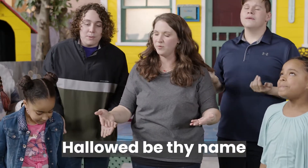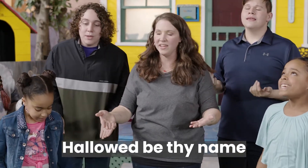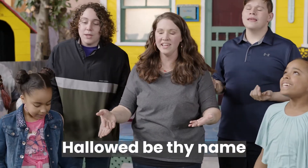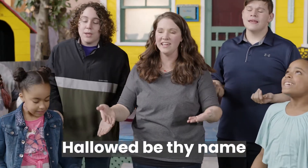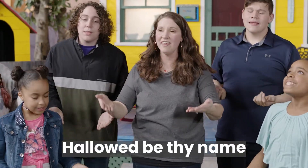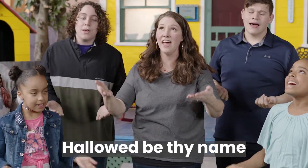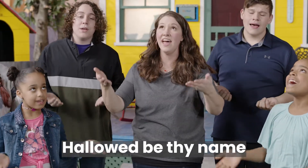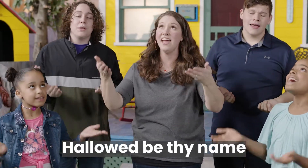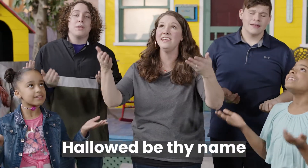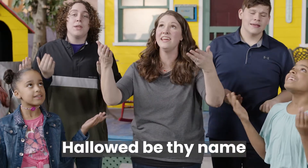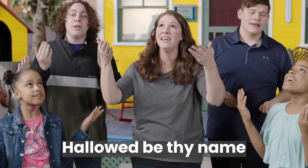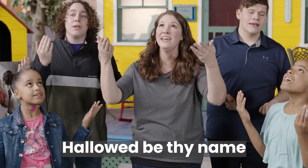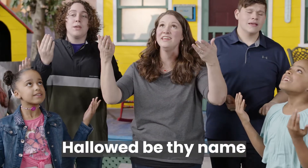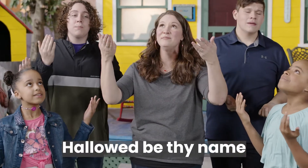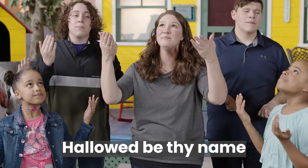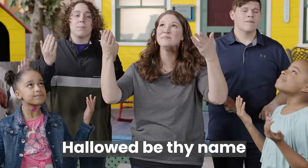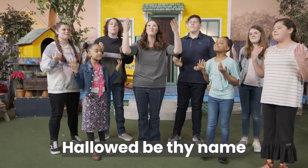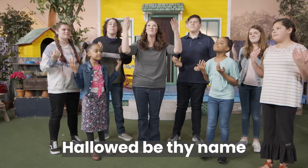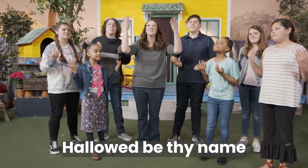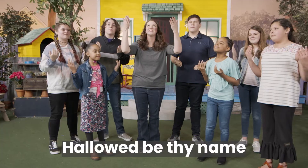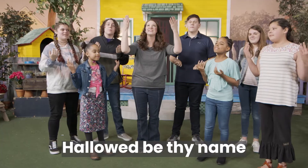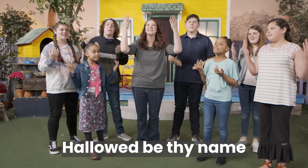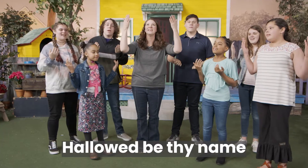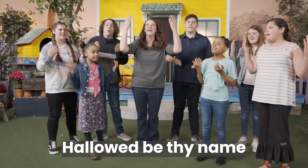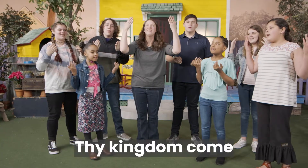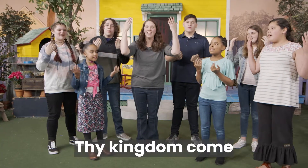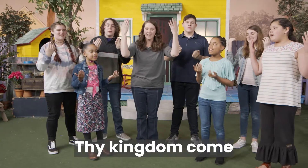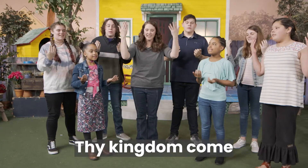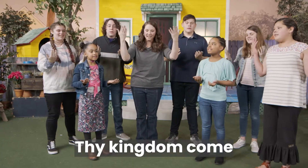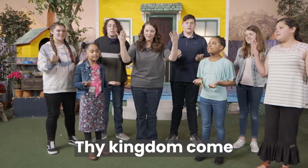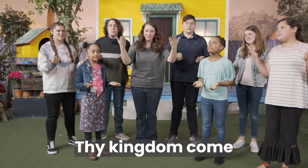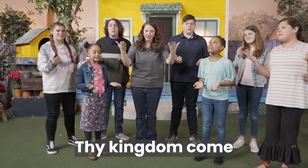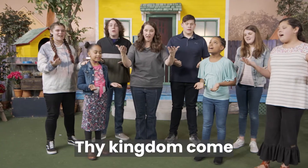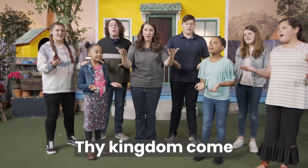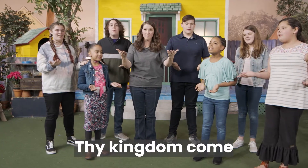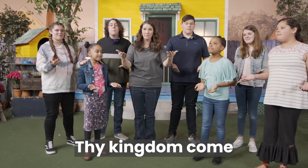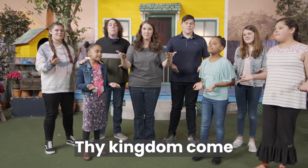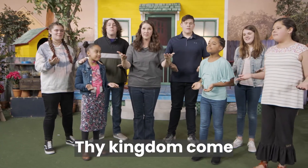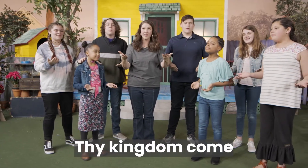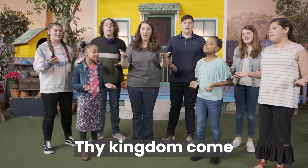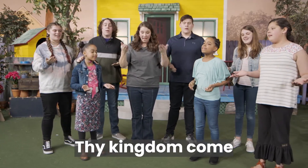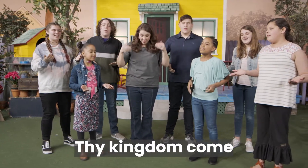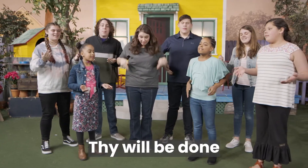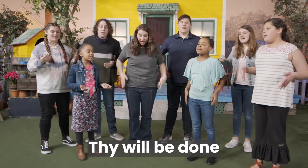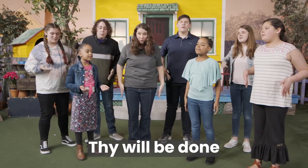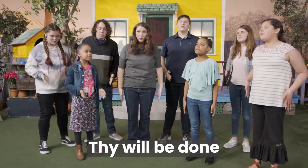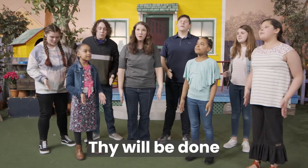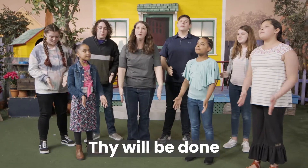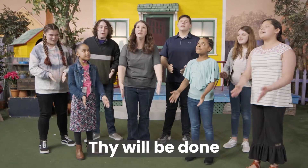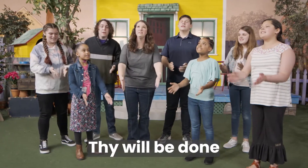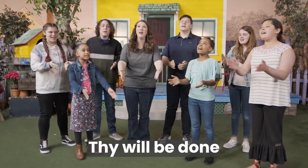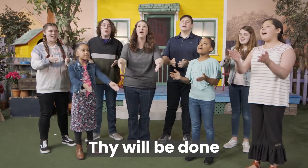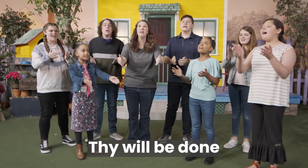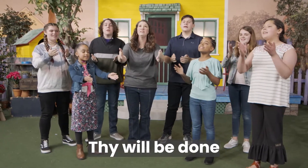be thy name. Thy kingdom come, thy will be done,